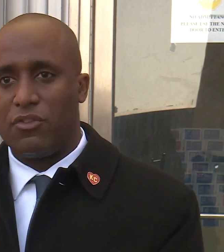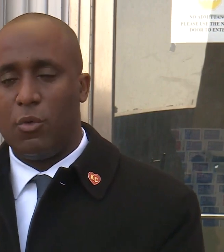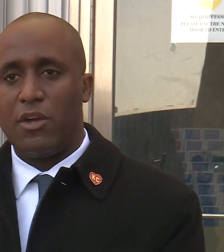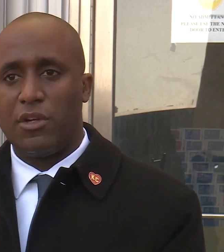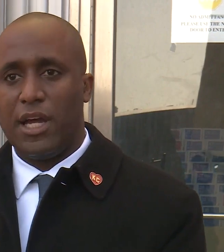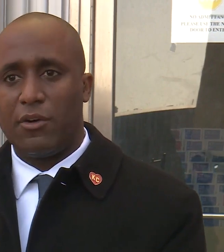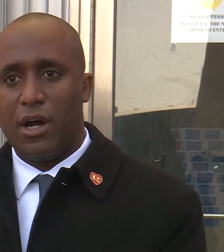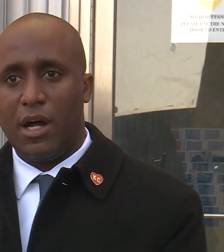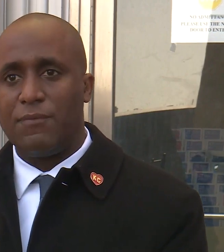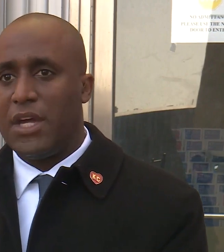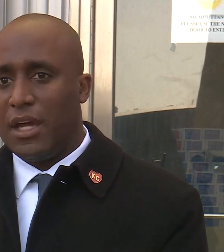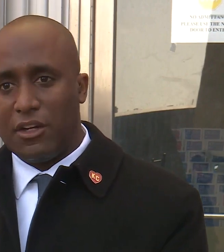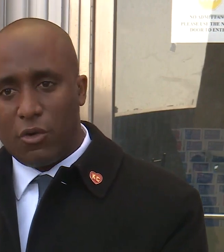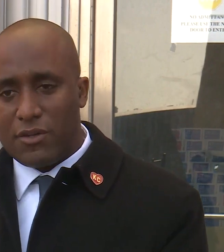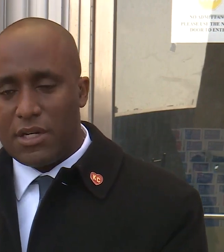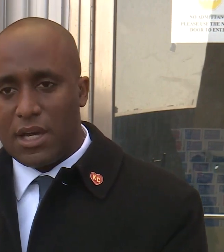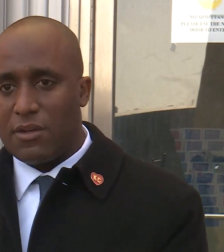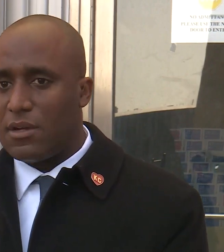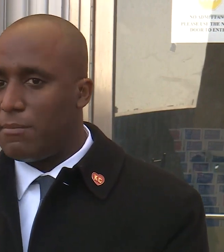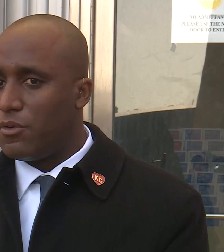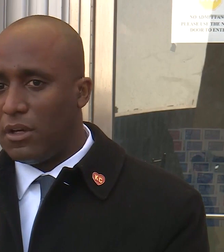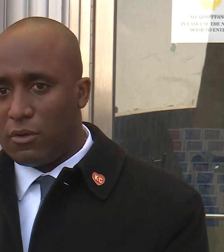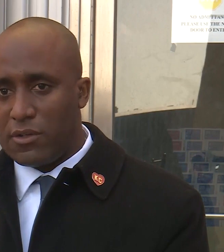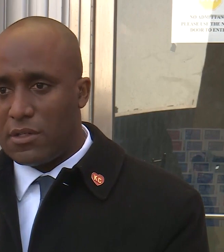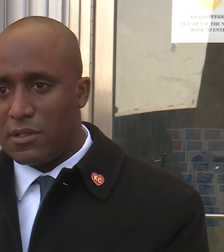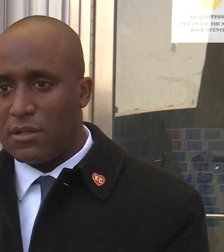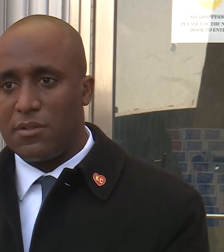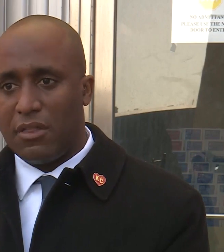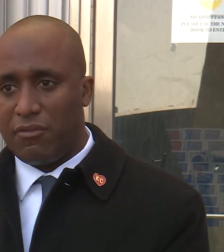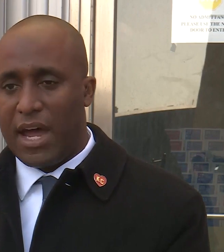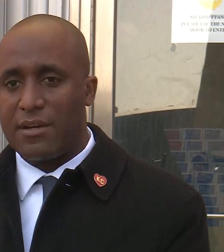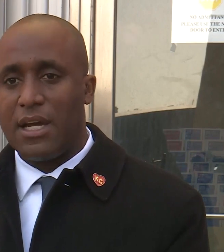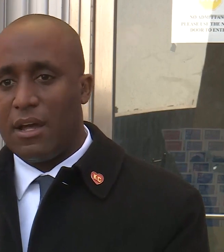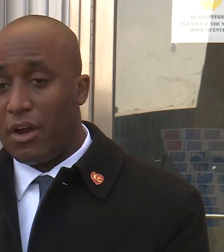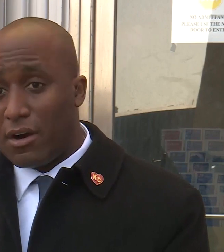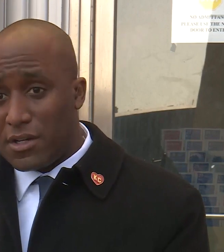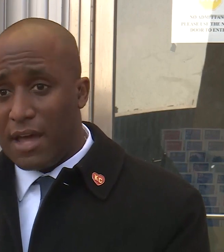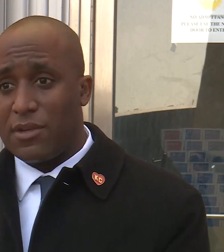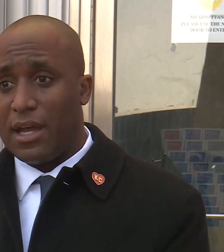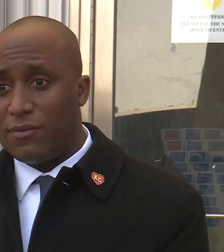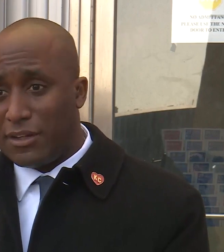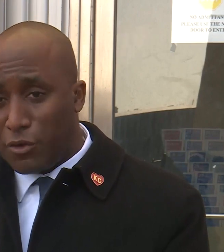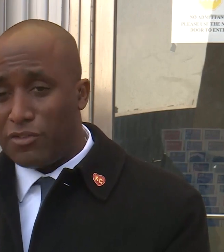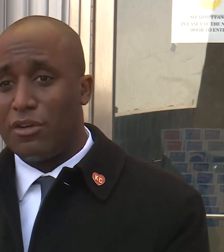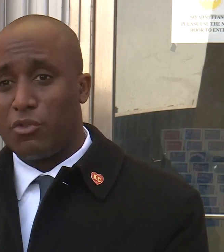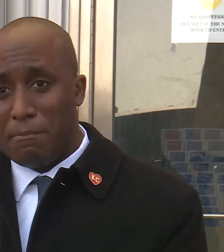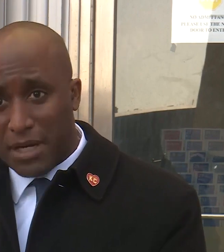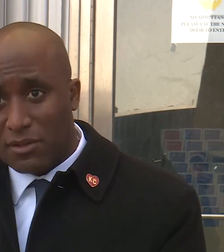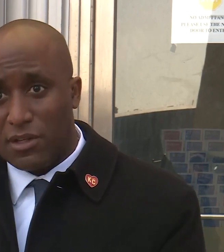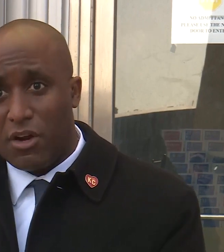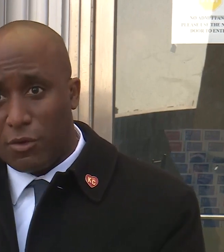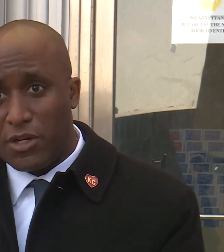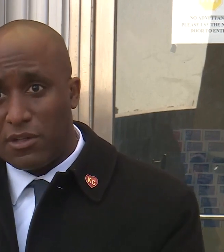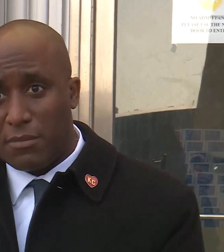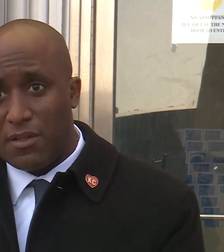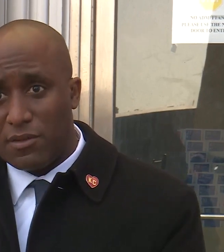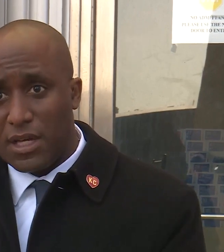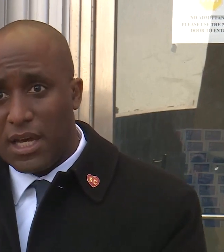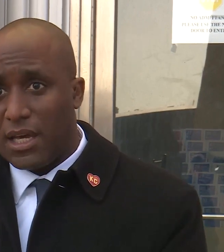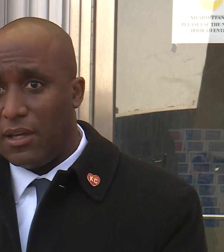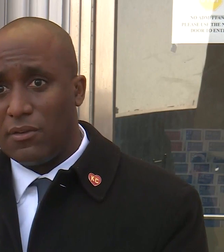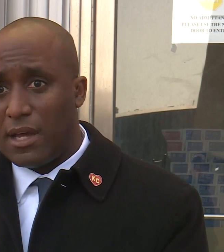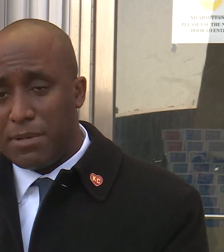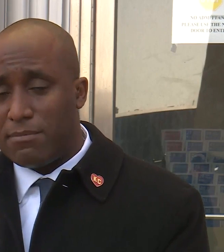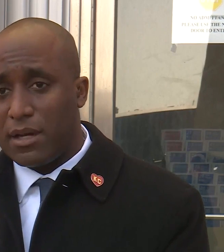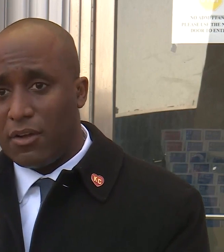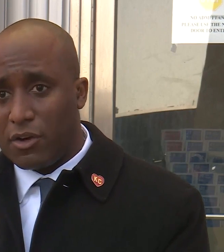positive situation later on. Increasing case numbers, increasing sickness, and the fact that our deaths have increased tremendously over recent months